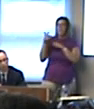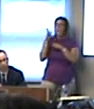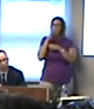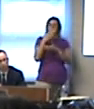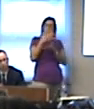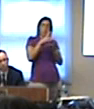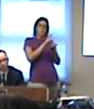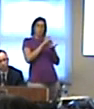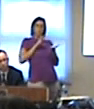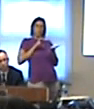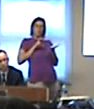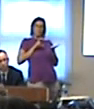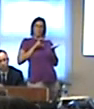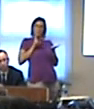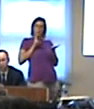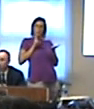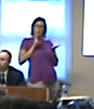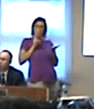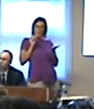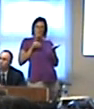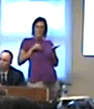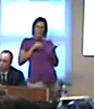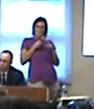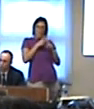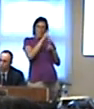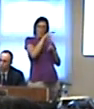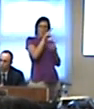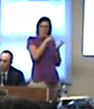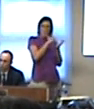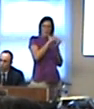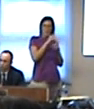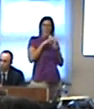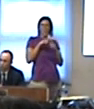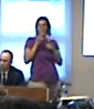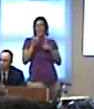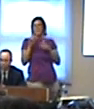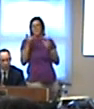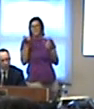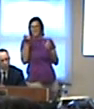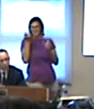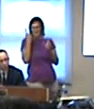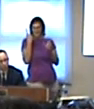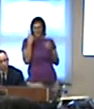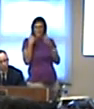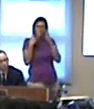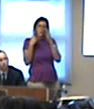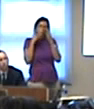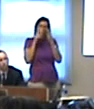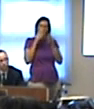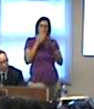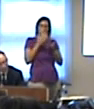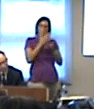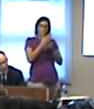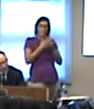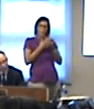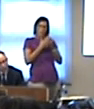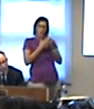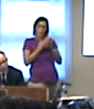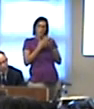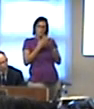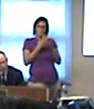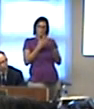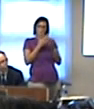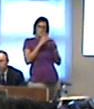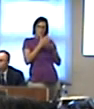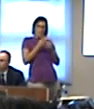total? They get 2% of the 22 million. Right. So then that's how they came up with 20 million. Okay. right. understand. Okay, that sounds a little better than I thought you said.